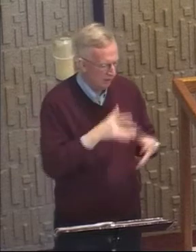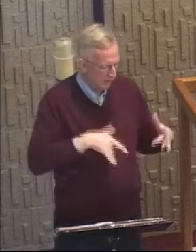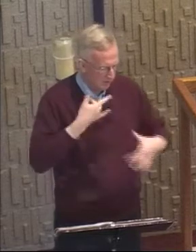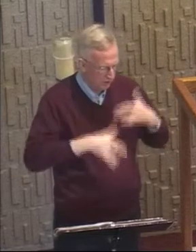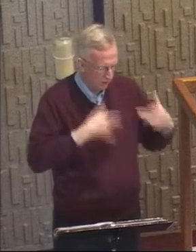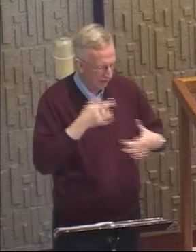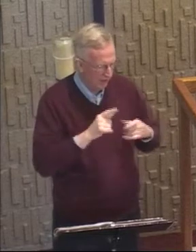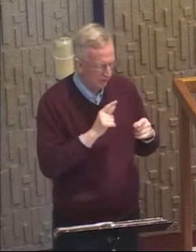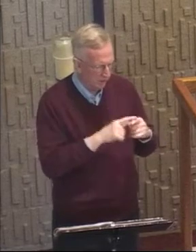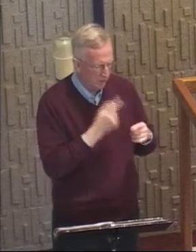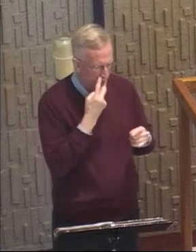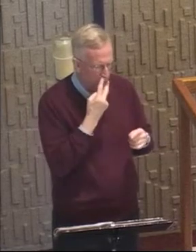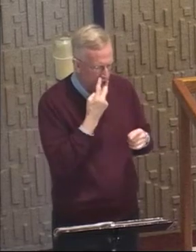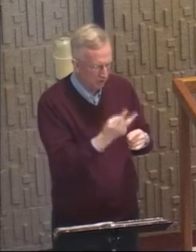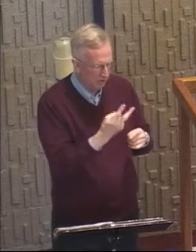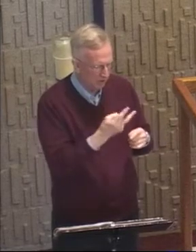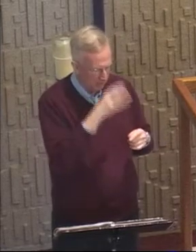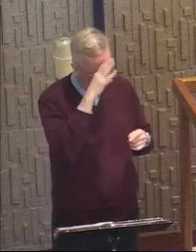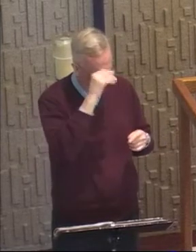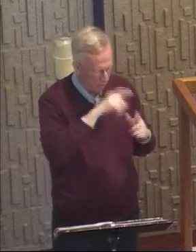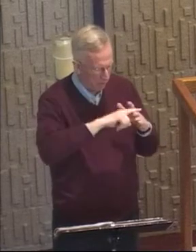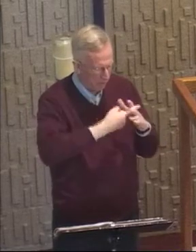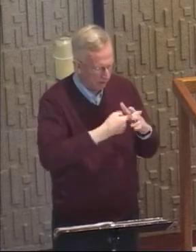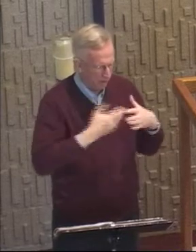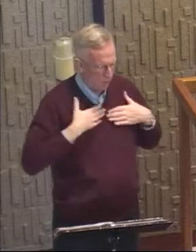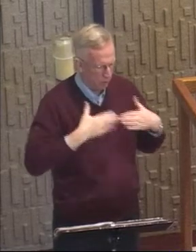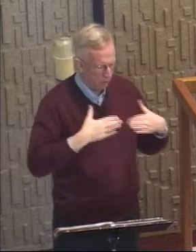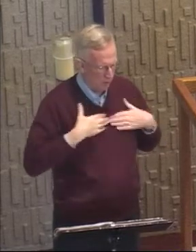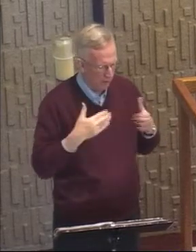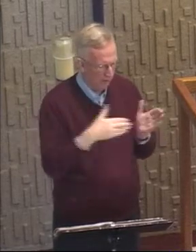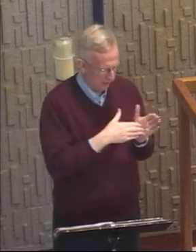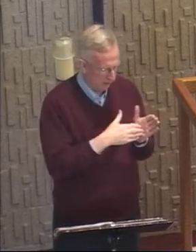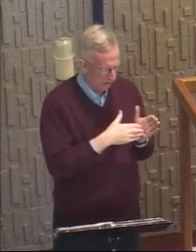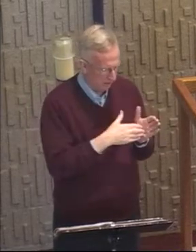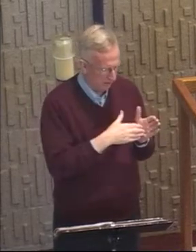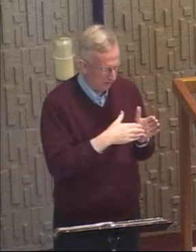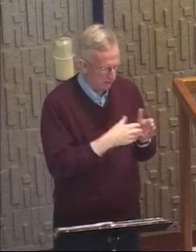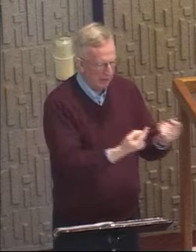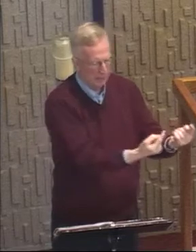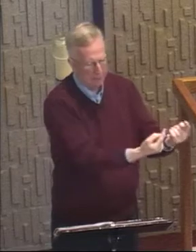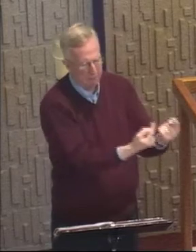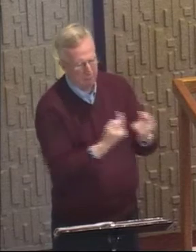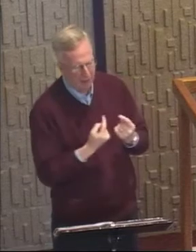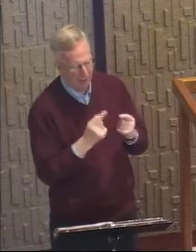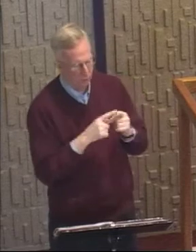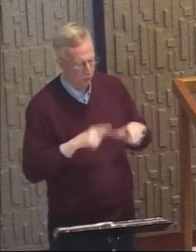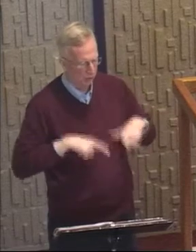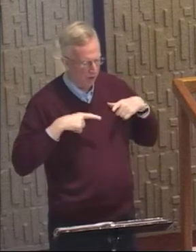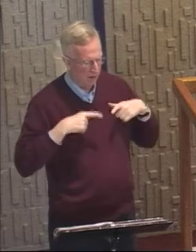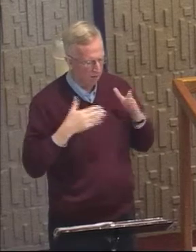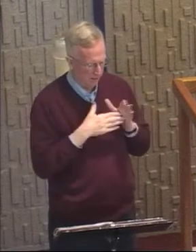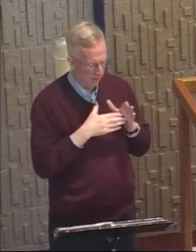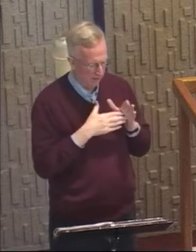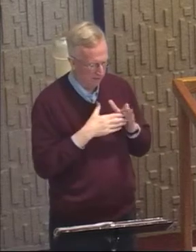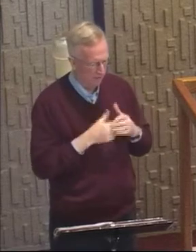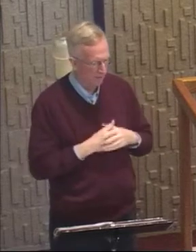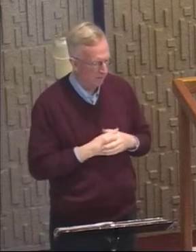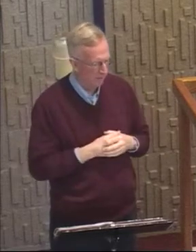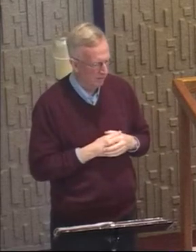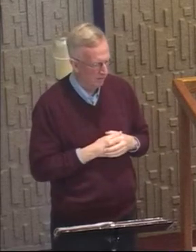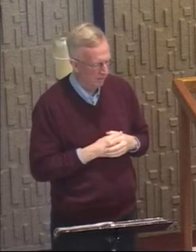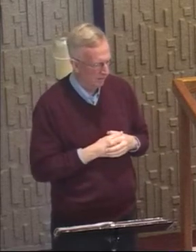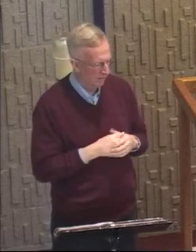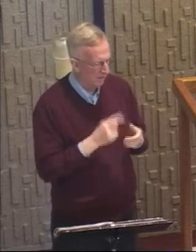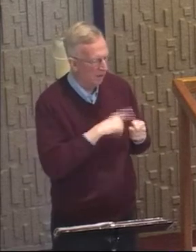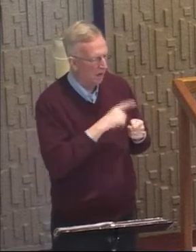happens. At least it was for me. But he came back to life. And I ended up going on a